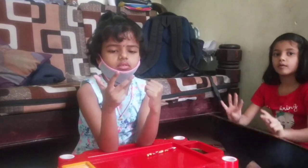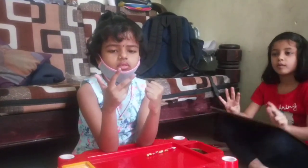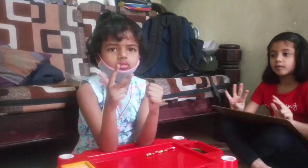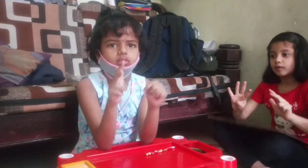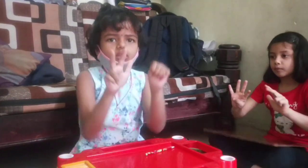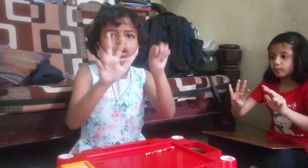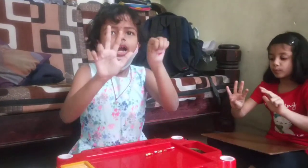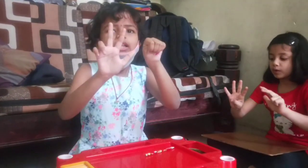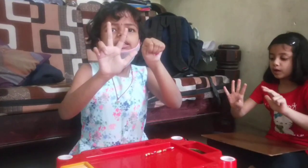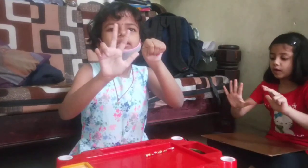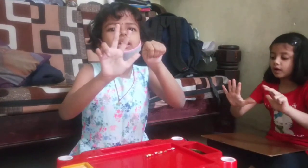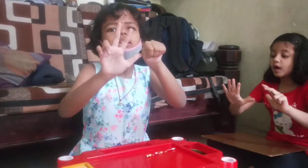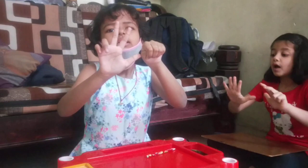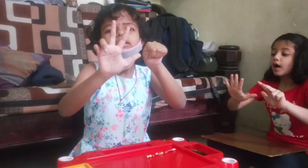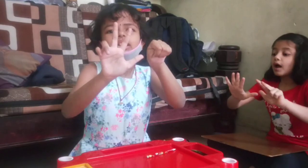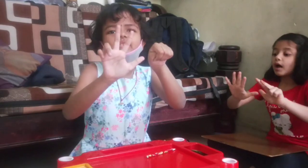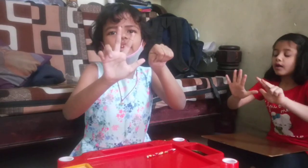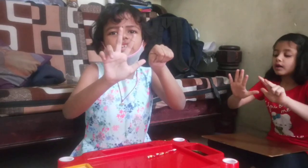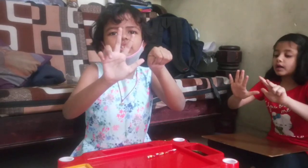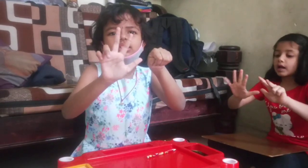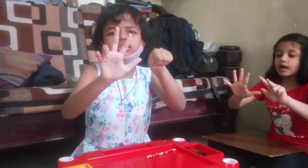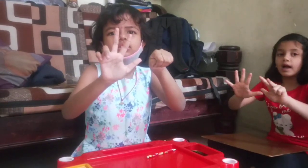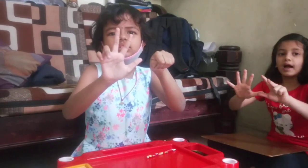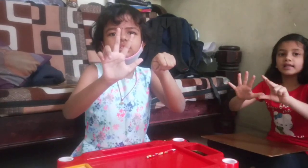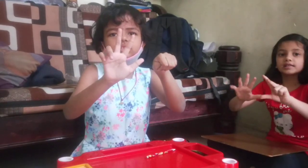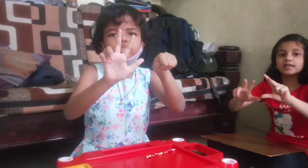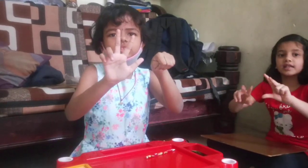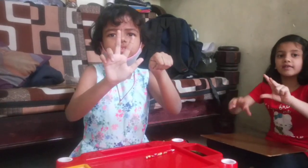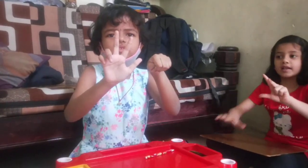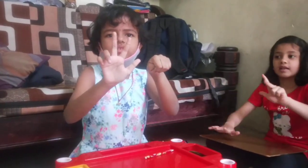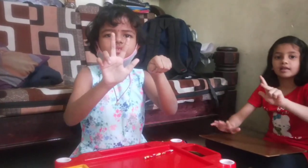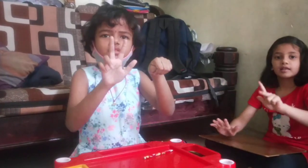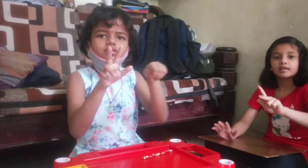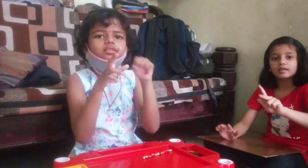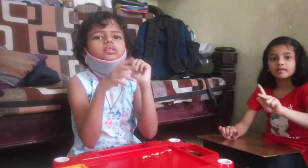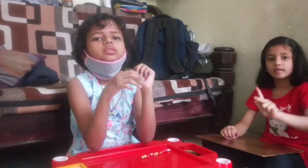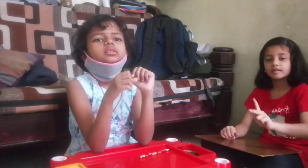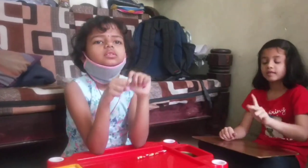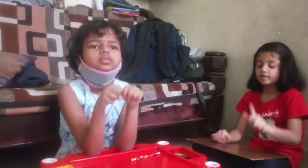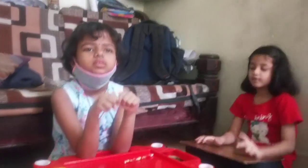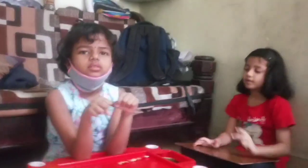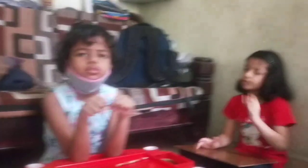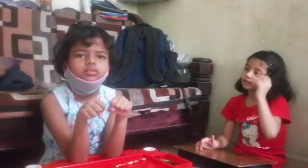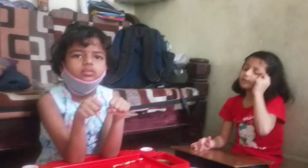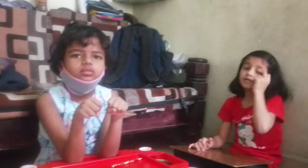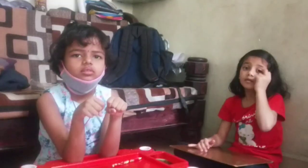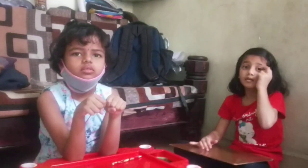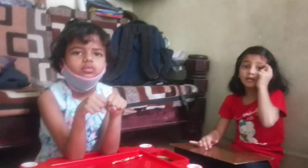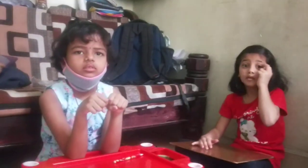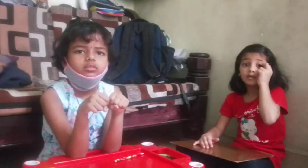Answer. 7. Answer. Next, 12